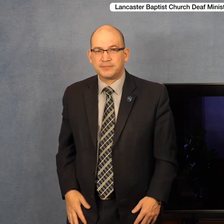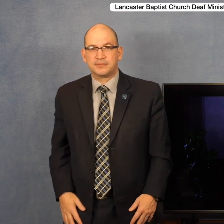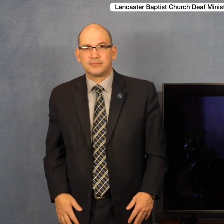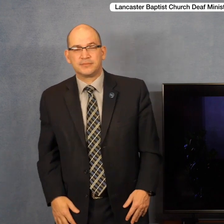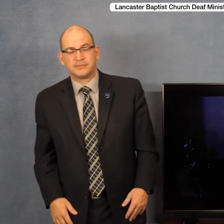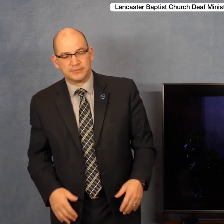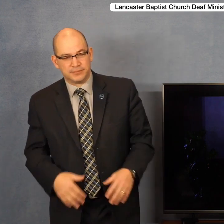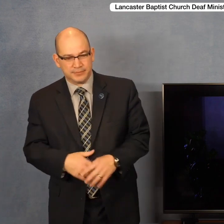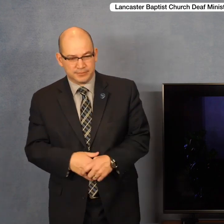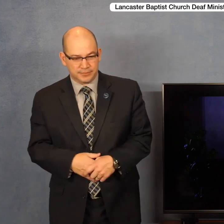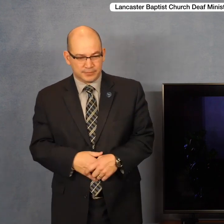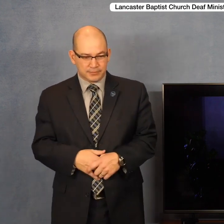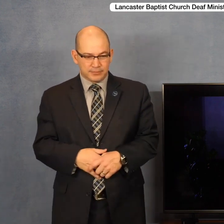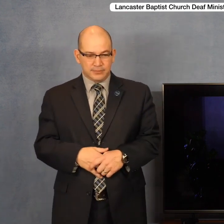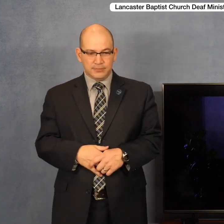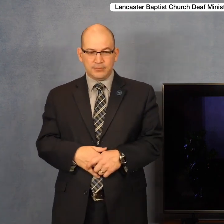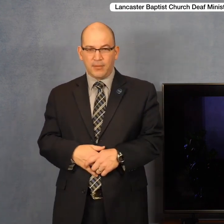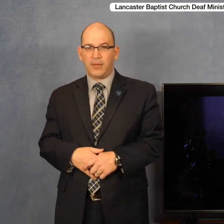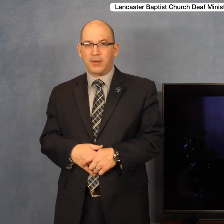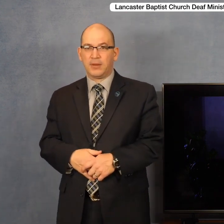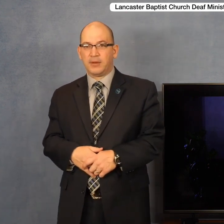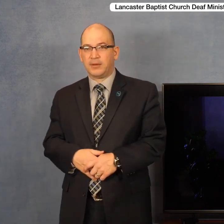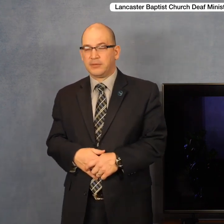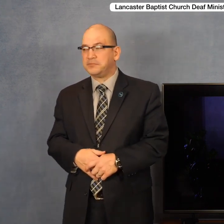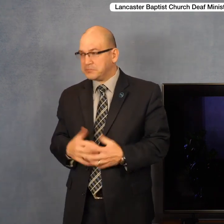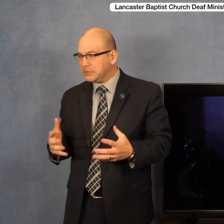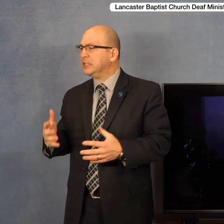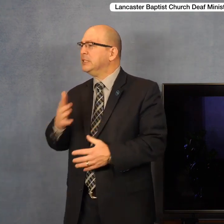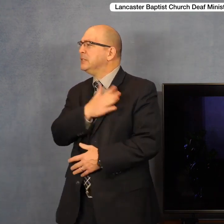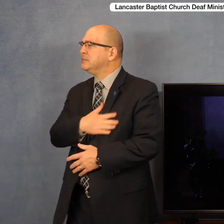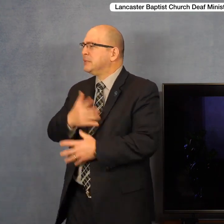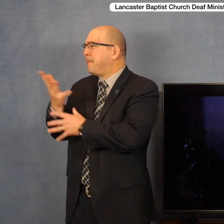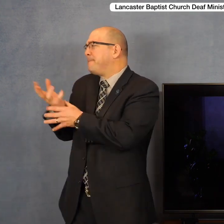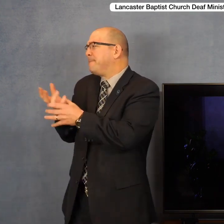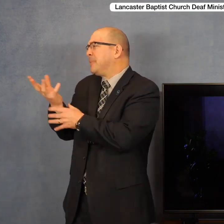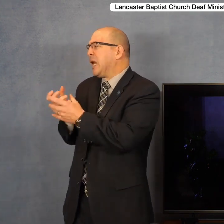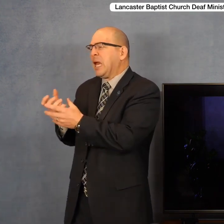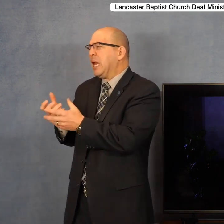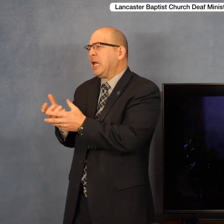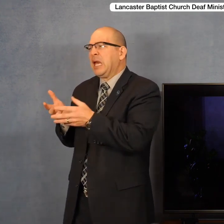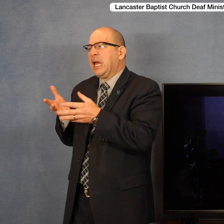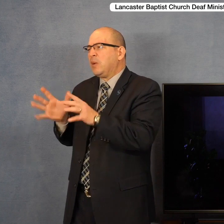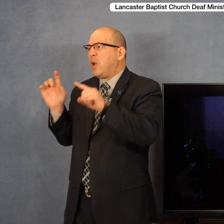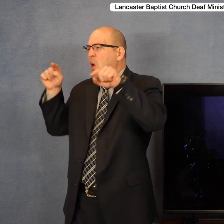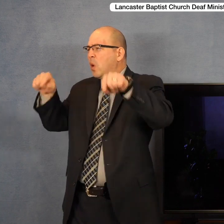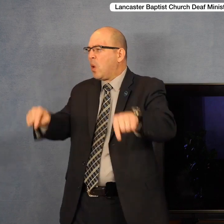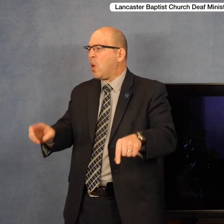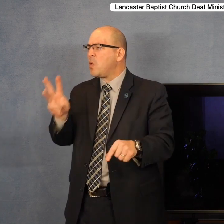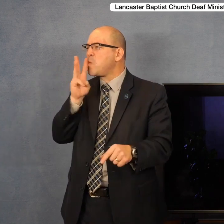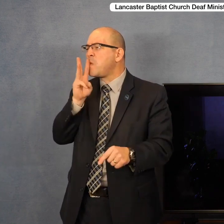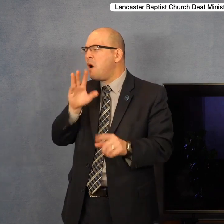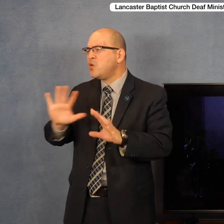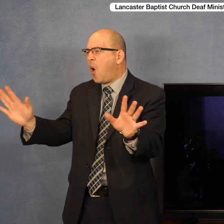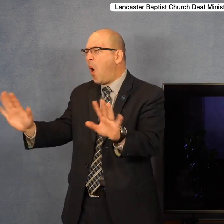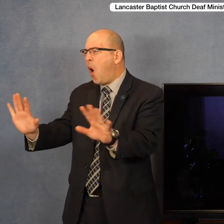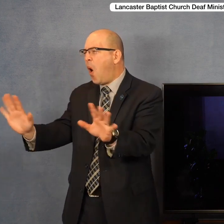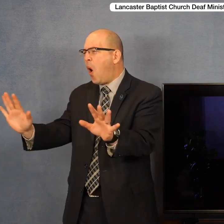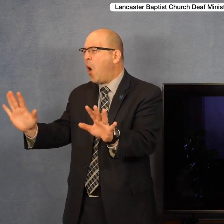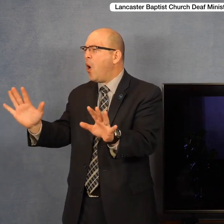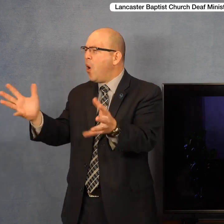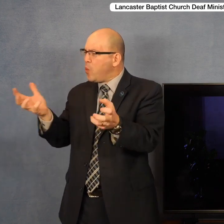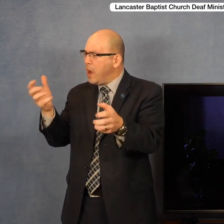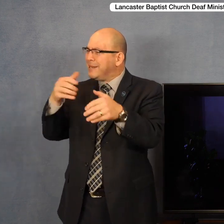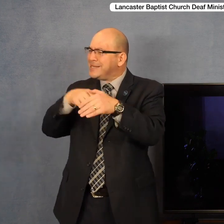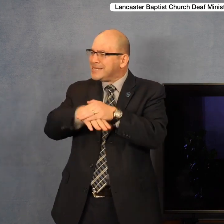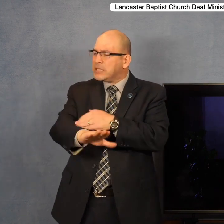Scripture. They besought out to the Lord. These unclean spirits ask to be put into